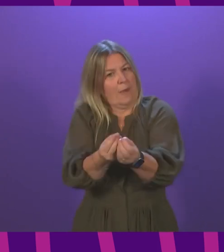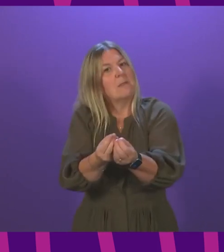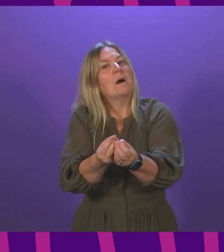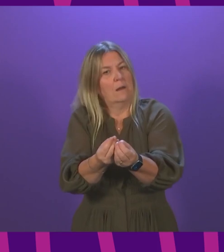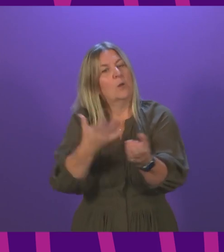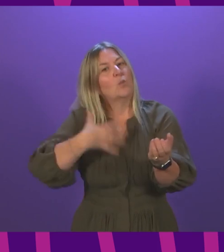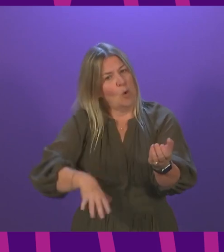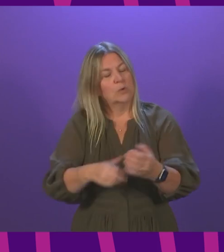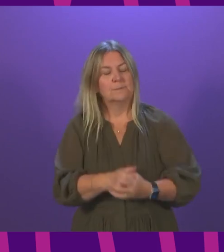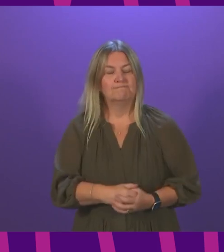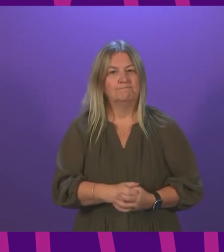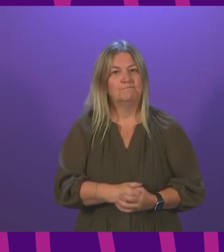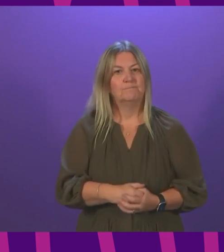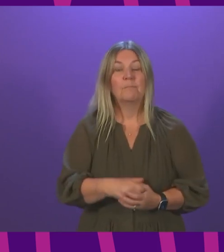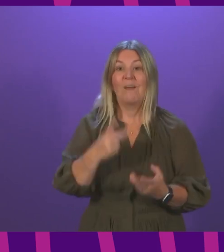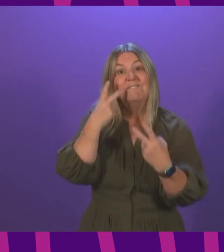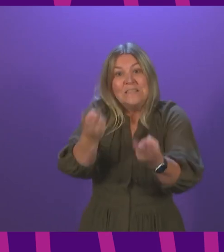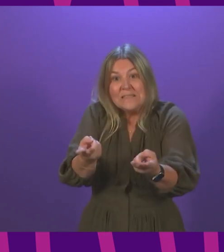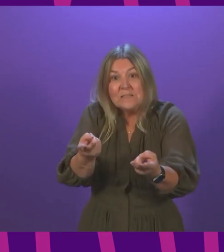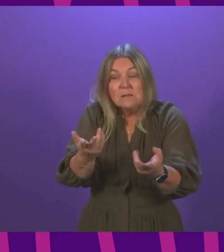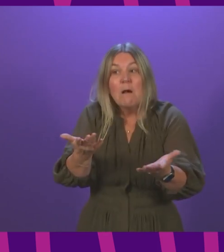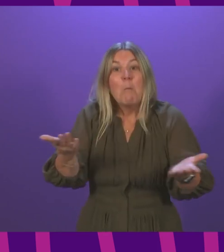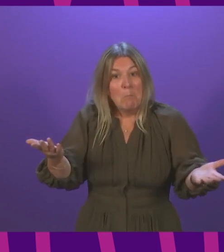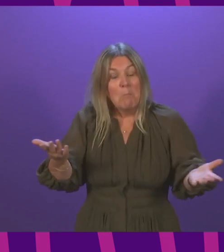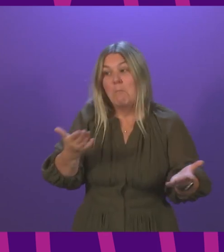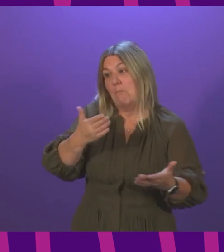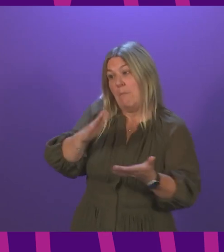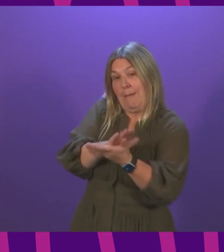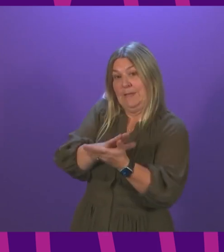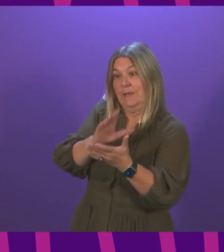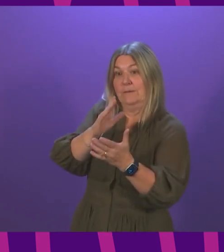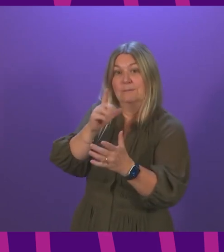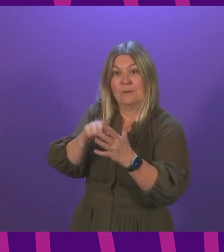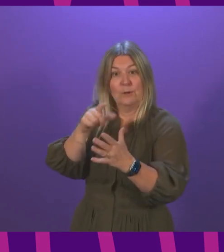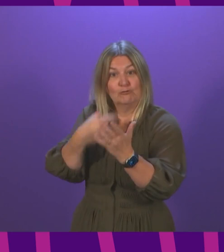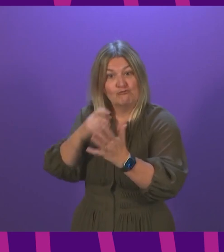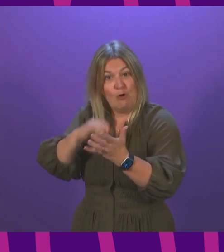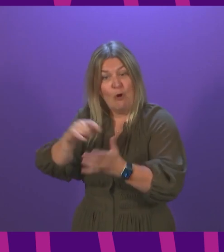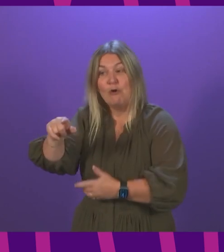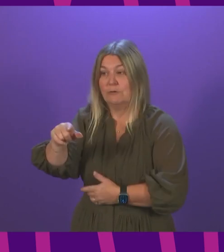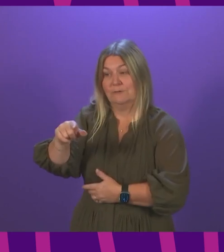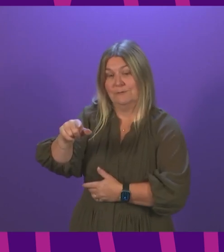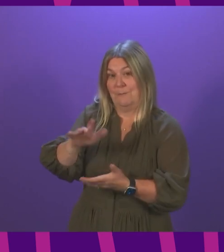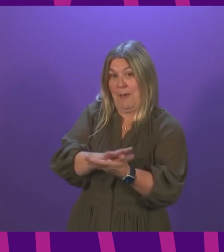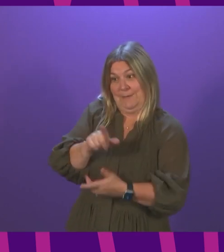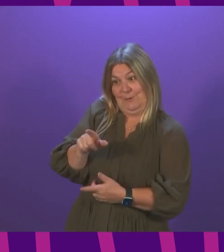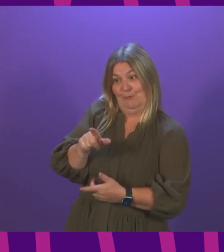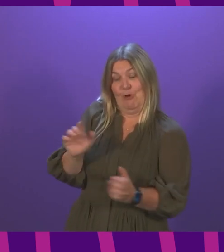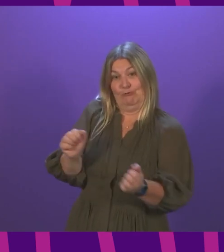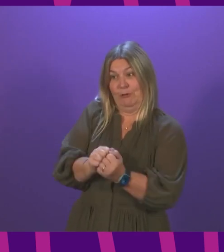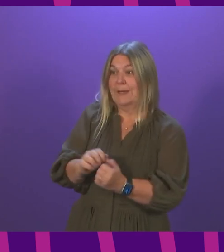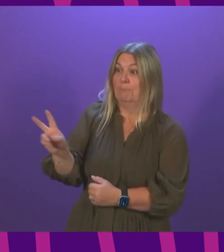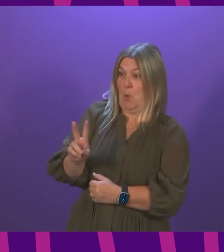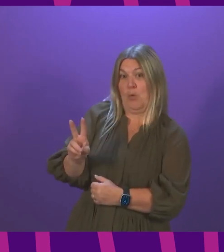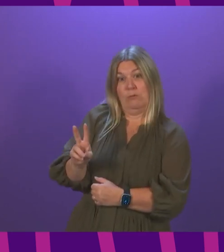consensus. On the issue of a visit, I am glad that Douglas Ross accepted my suggestion early in the week that we go together